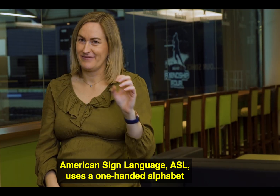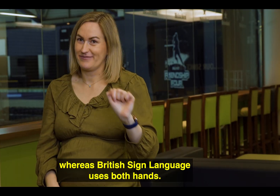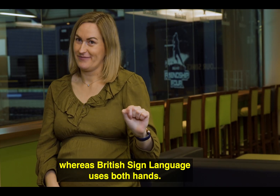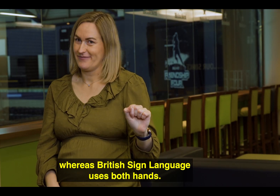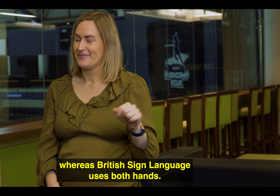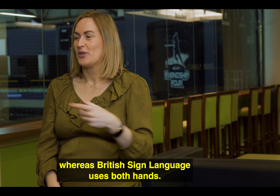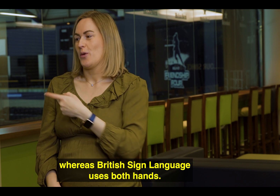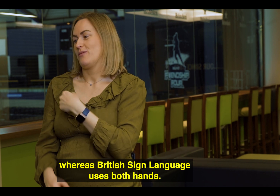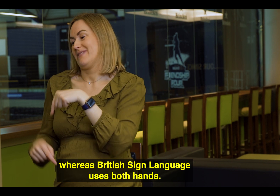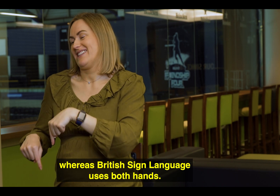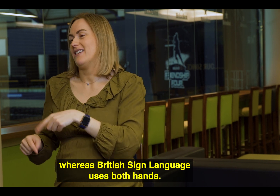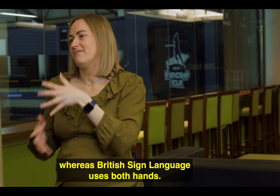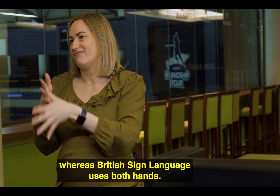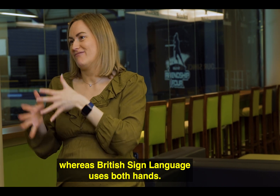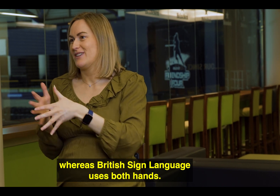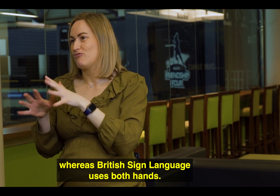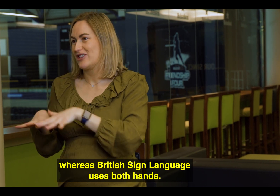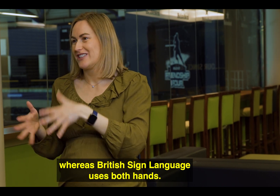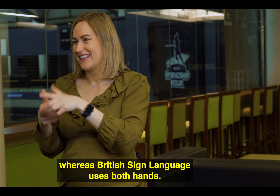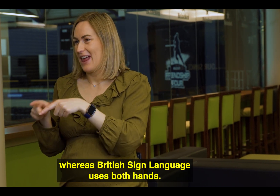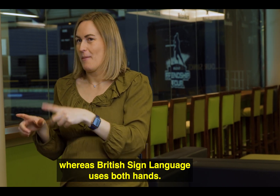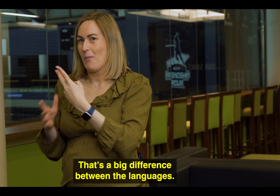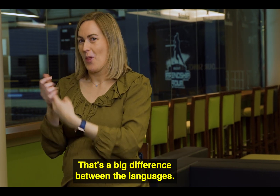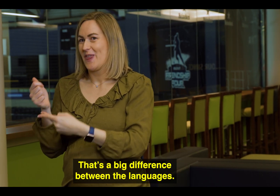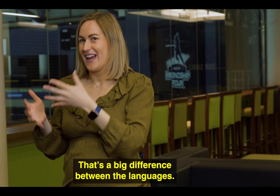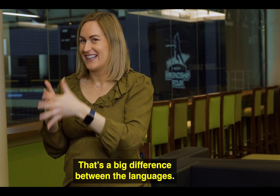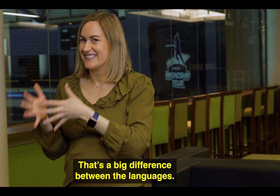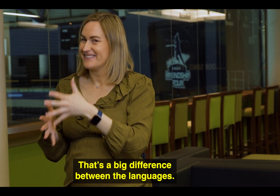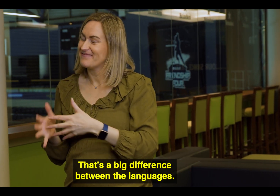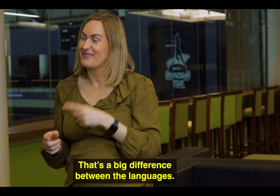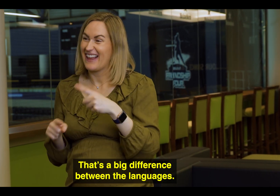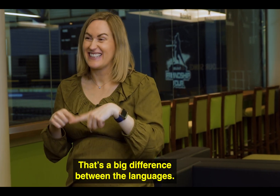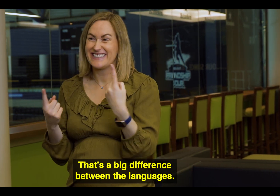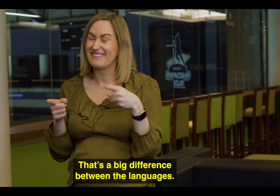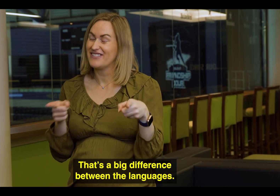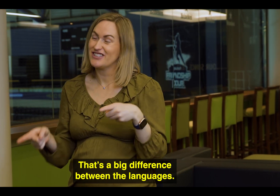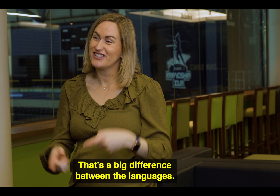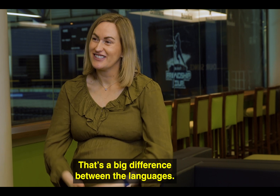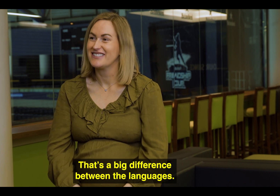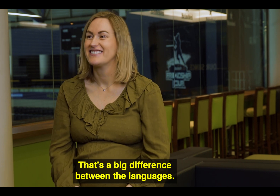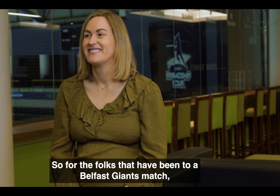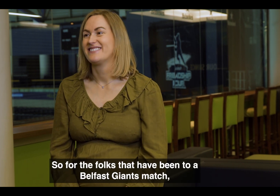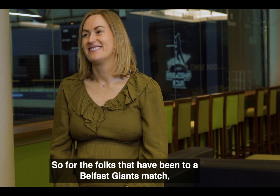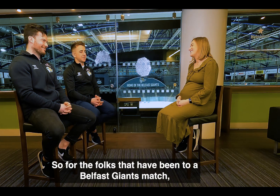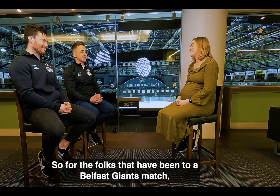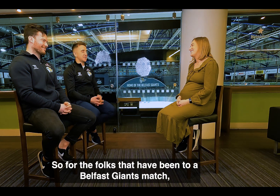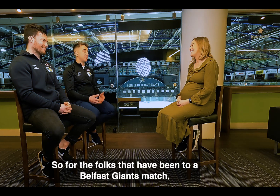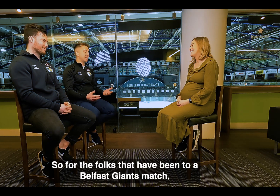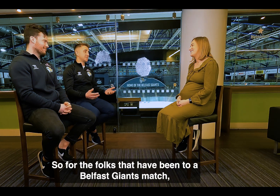whereas British Sign Language uses both hands. That's a big difference between the languages. So for the folks that have been